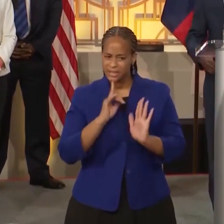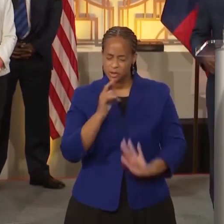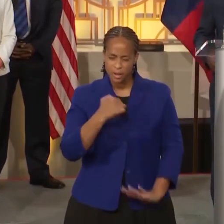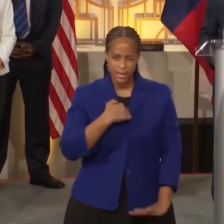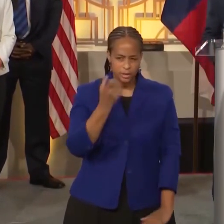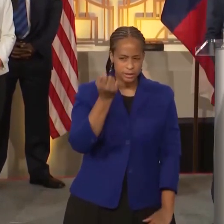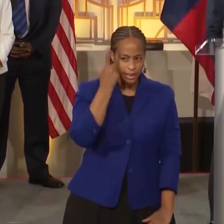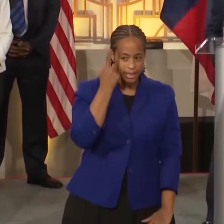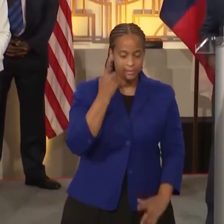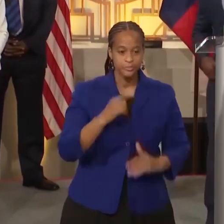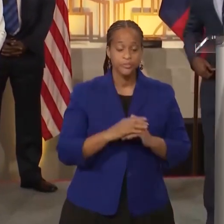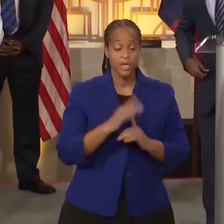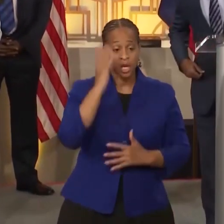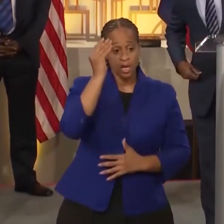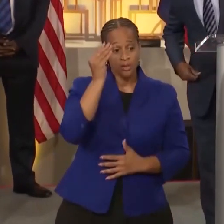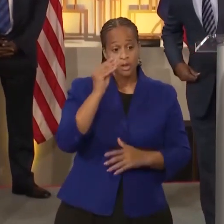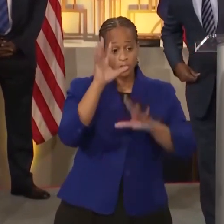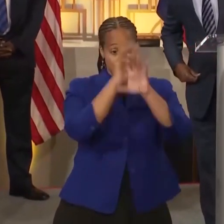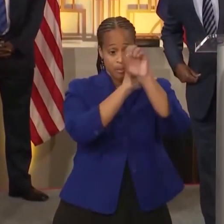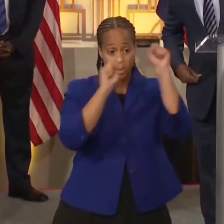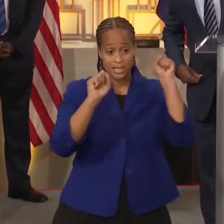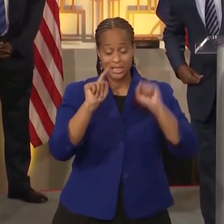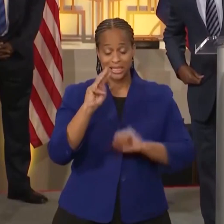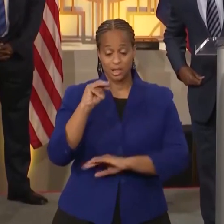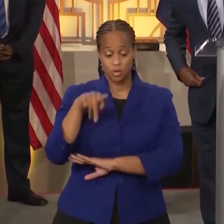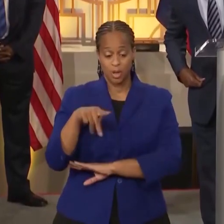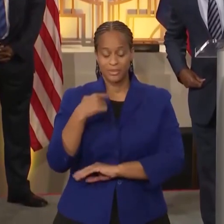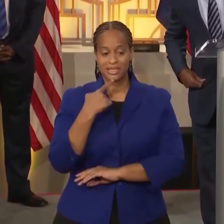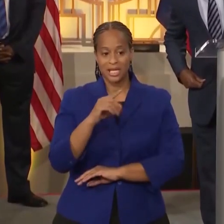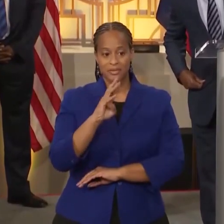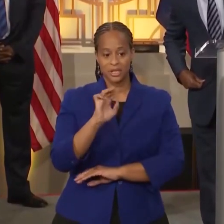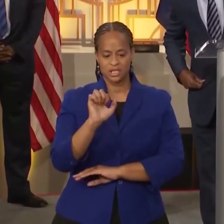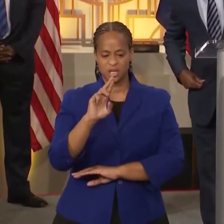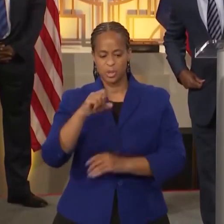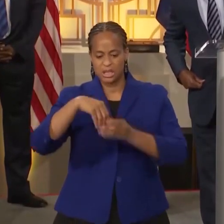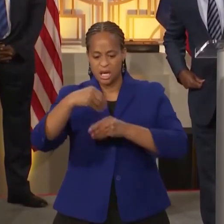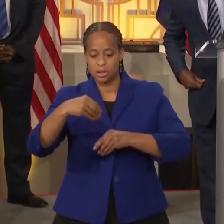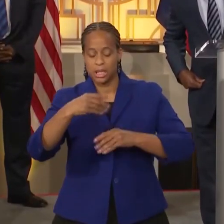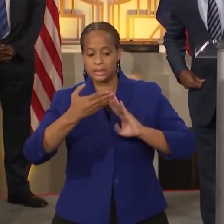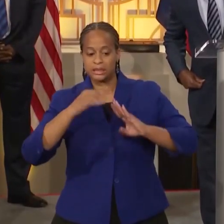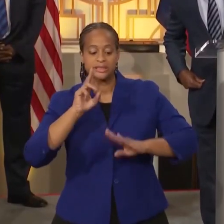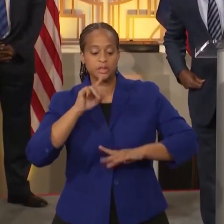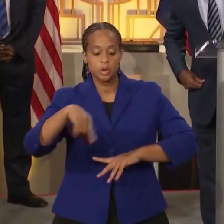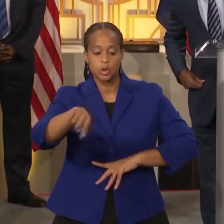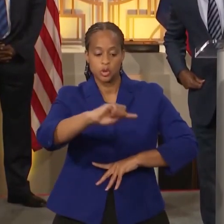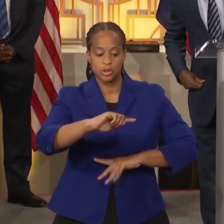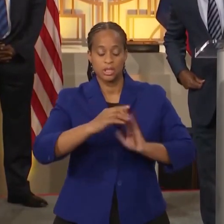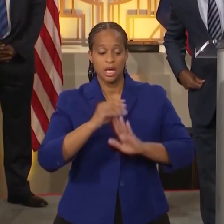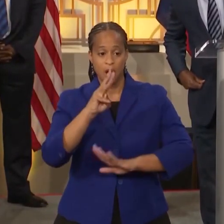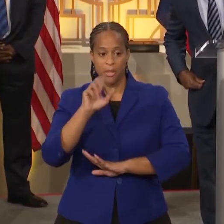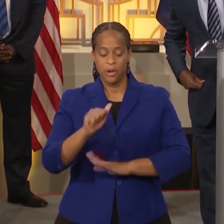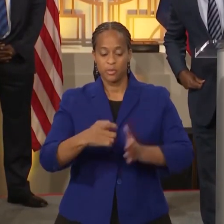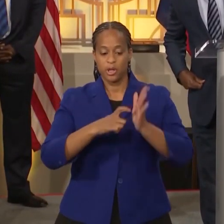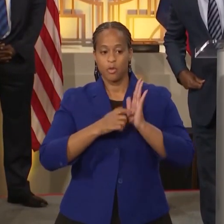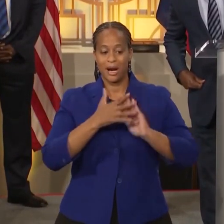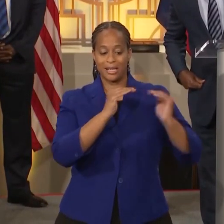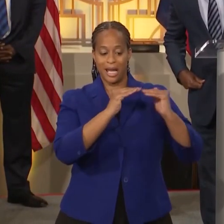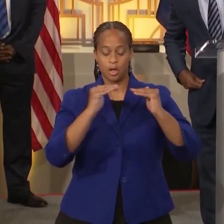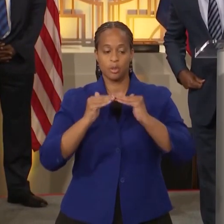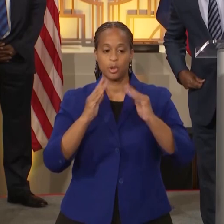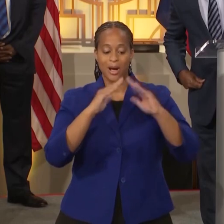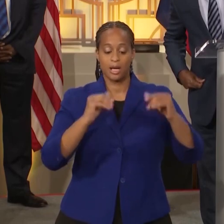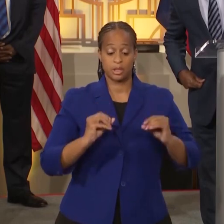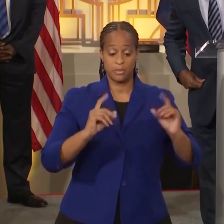that I got thoughts on President Trump's comments saying that these suburbs are now safe because the Obama action requiring equitable housing opportunities